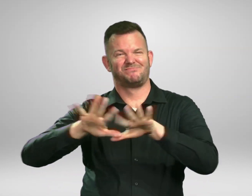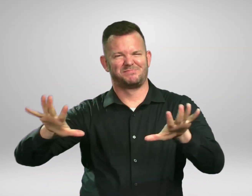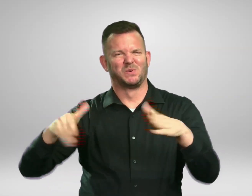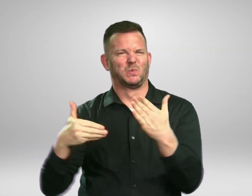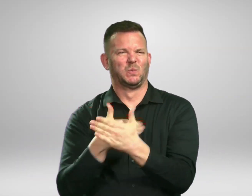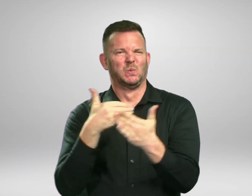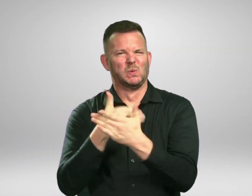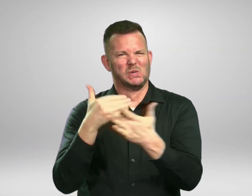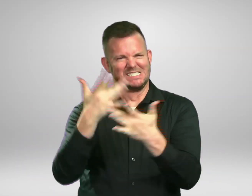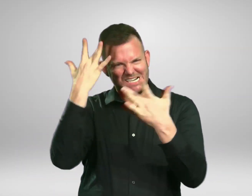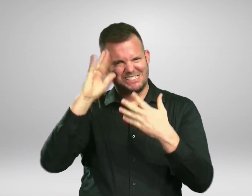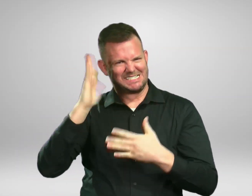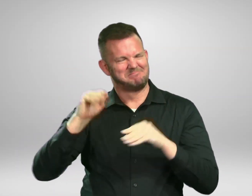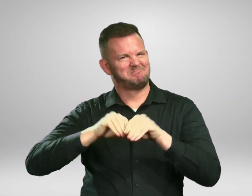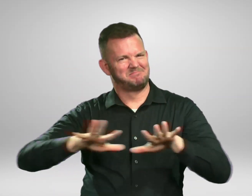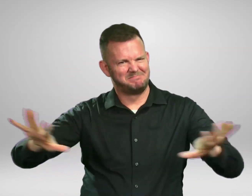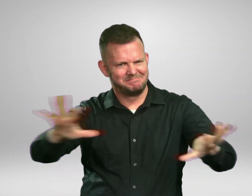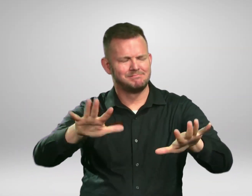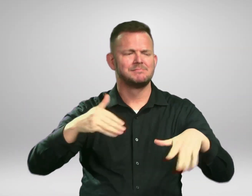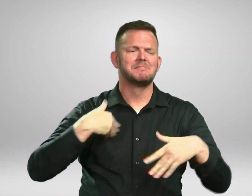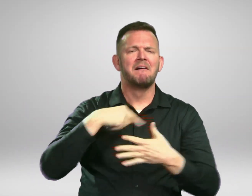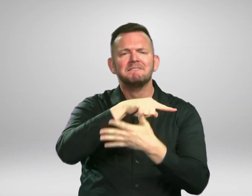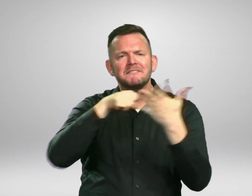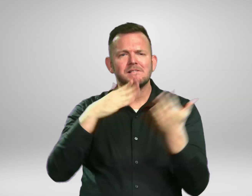prevent respiratory illnesses are the same.